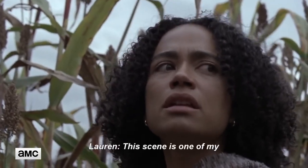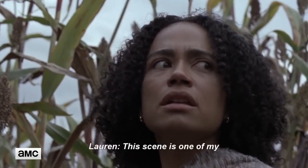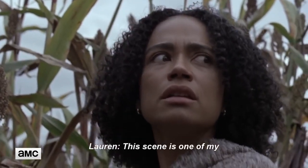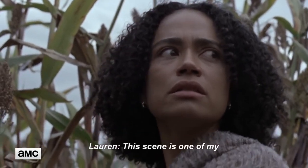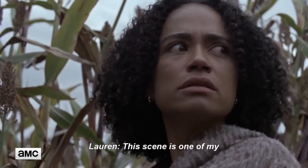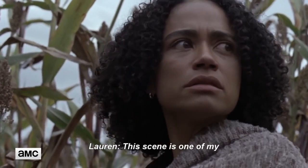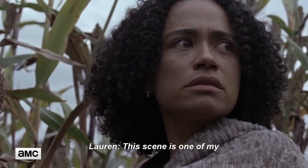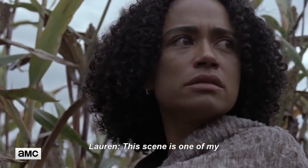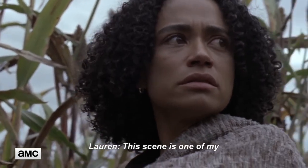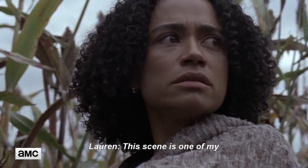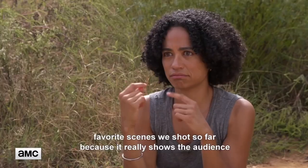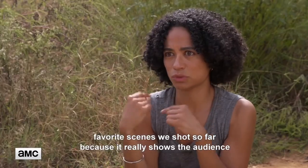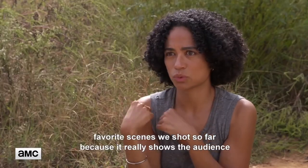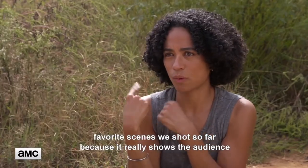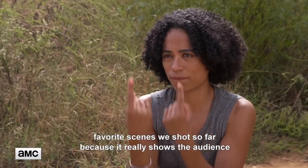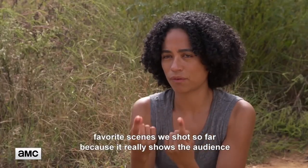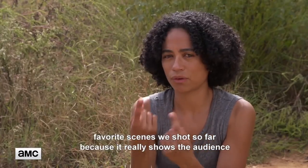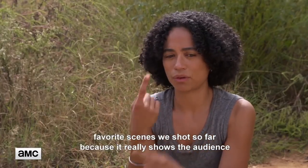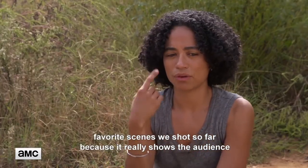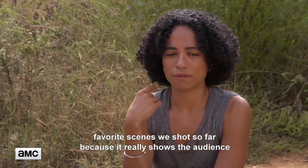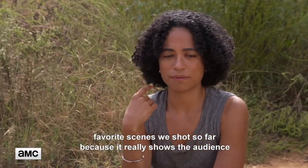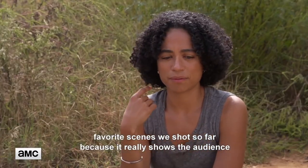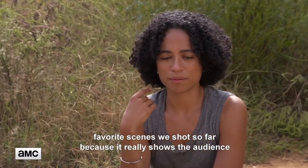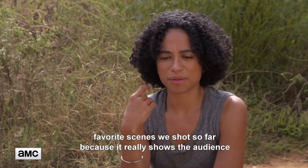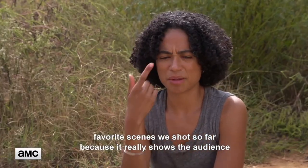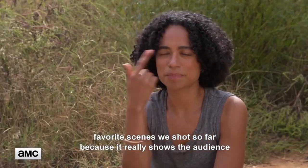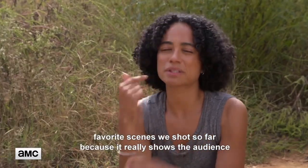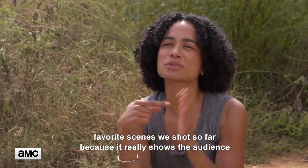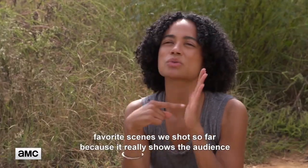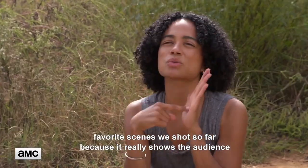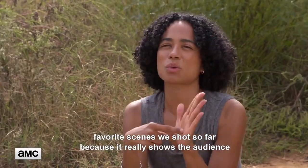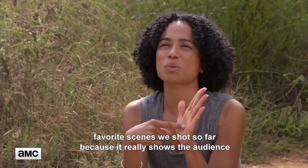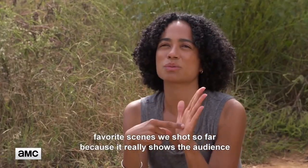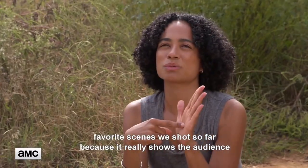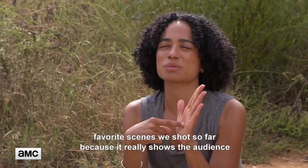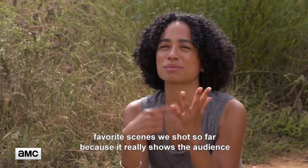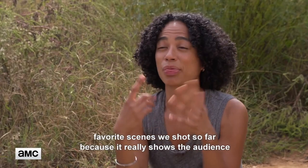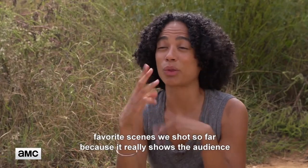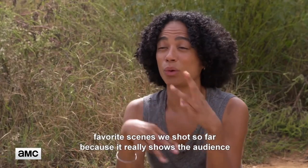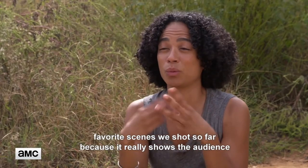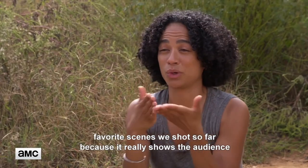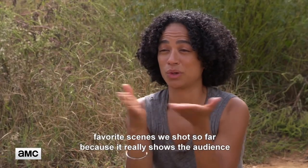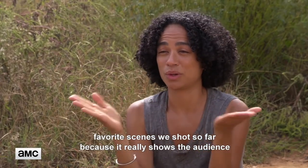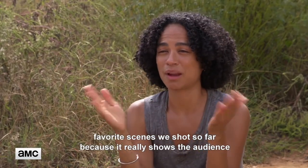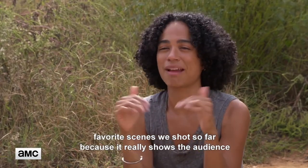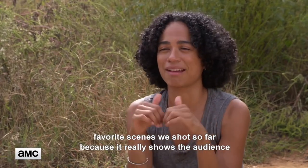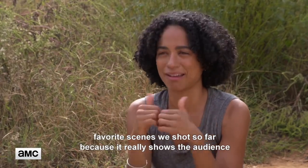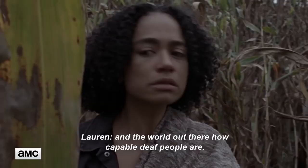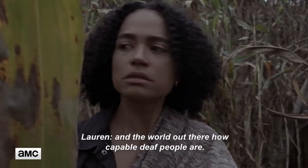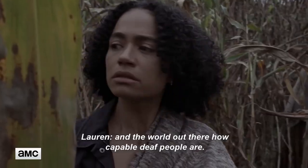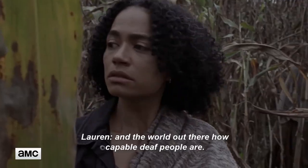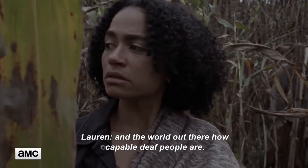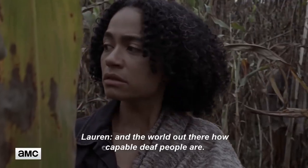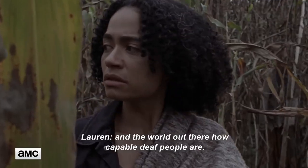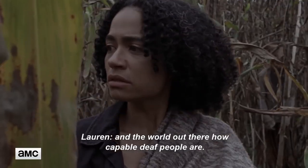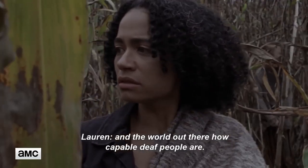This scene is one of my favorite scenes we've shot so far because it really shows the audience and the world out there how